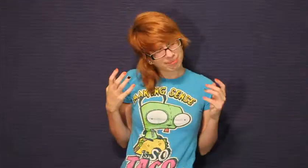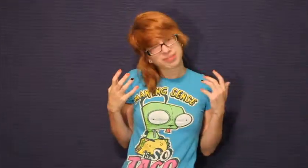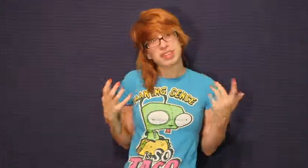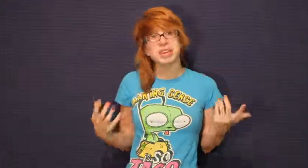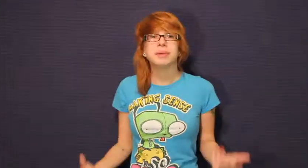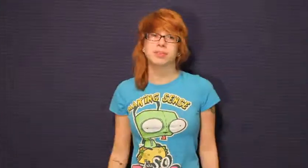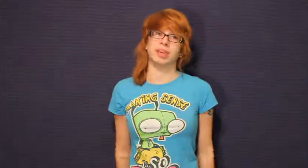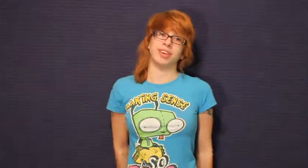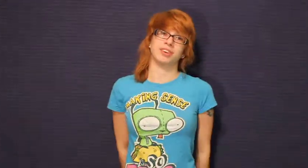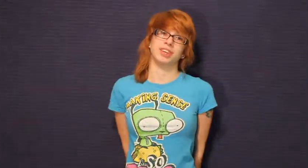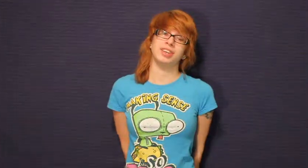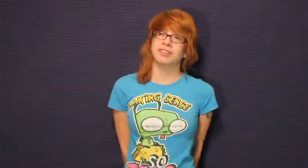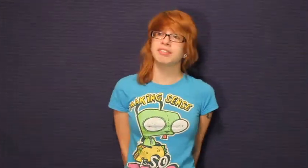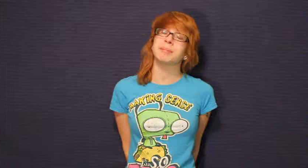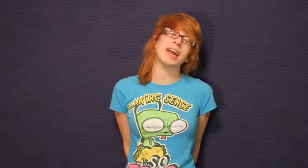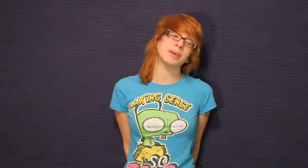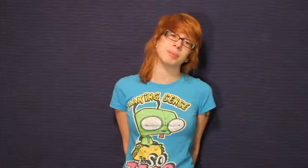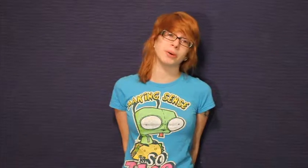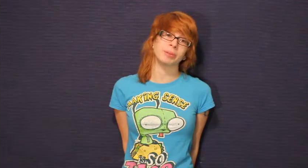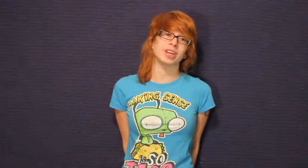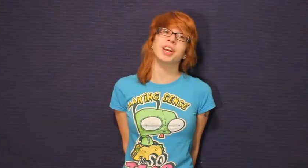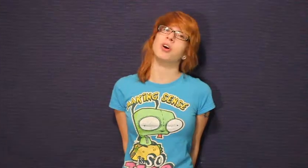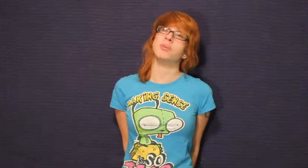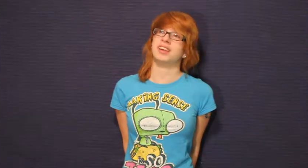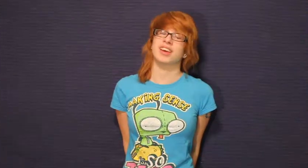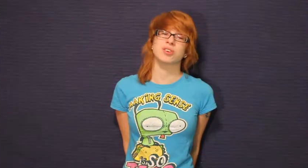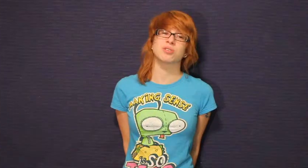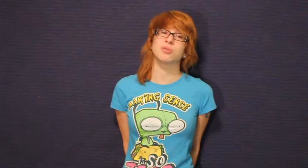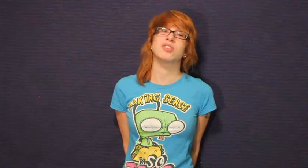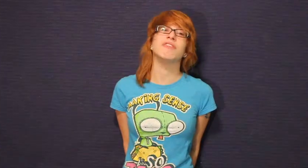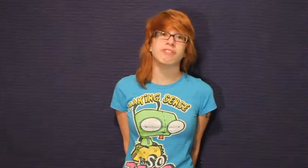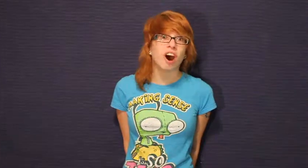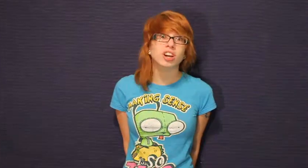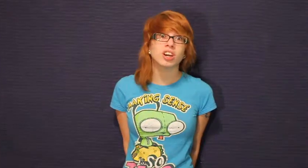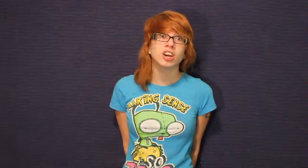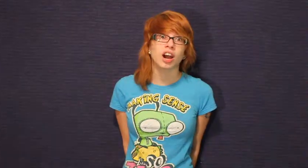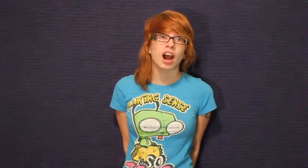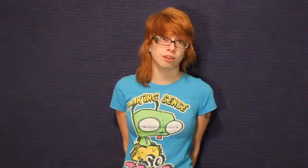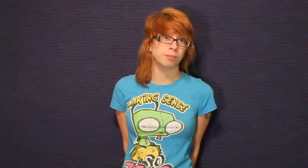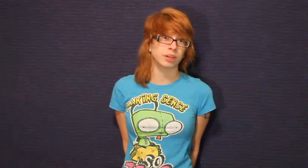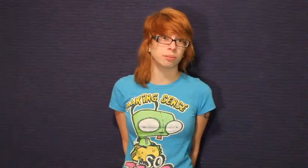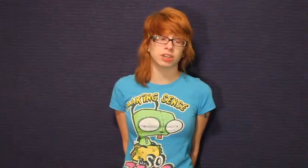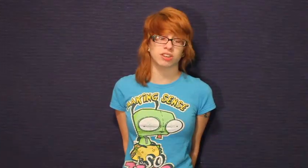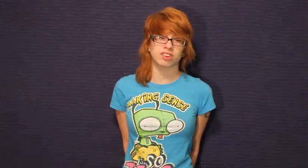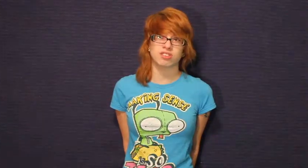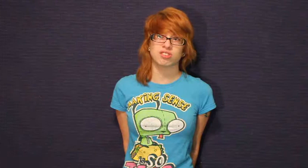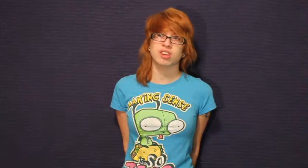It makes me angry. It's given a bad name to Pokemon and I hope Nintendo sues the fuck out of PETA because it's just